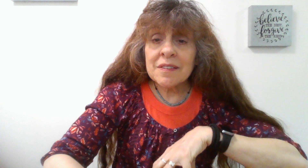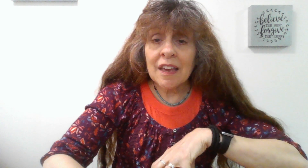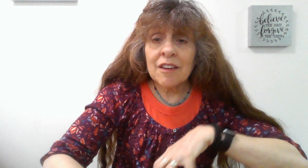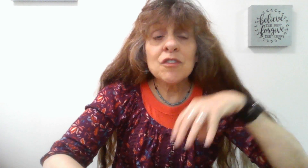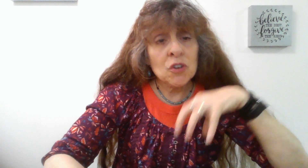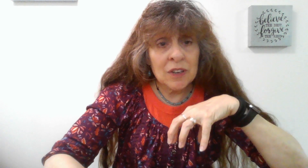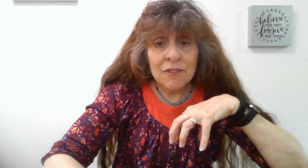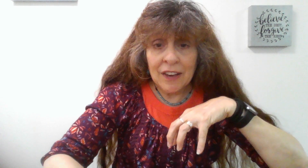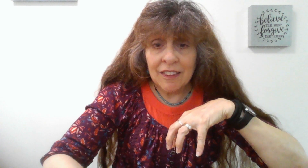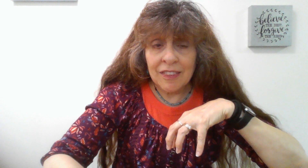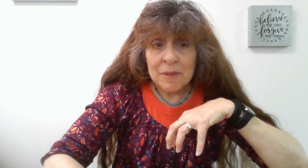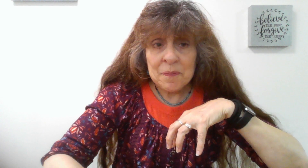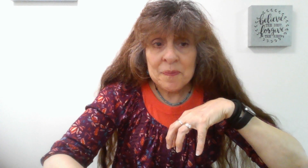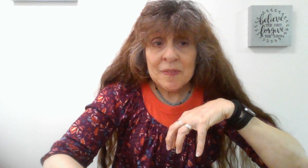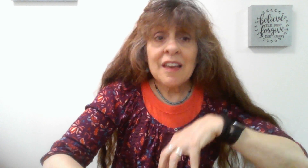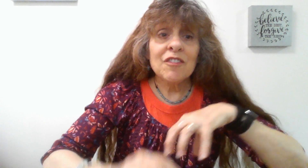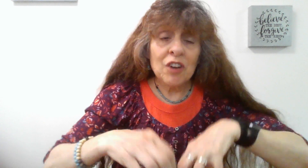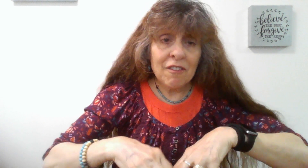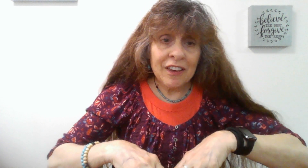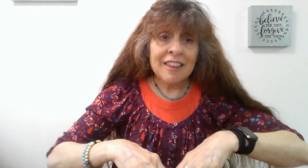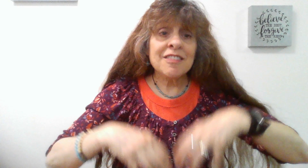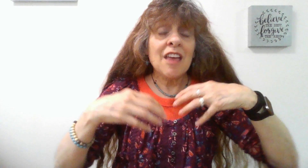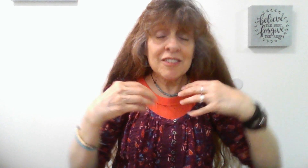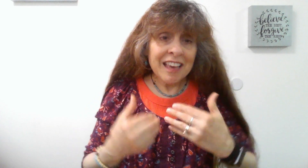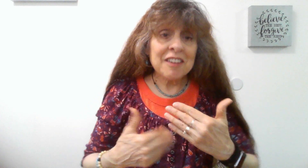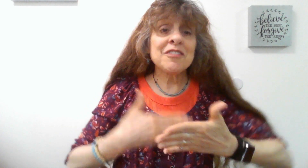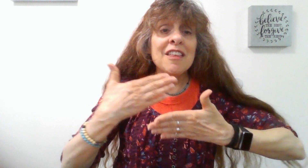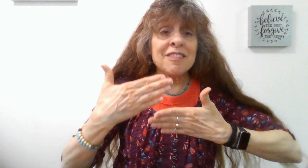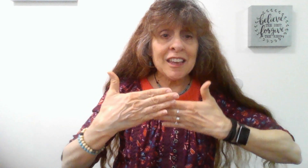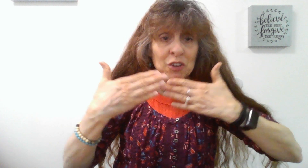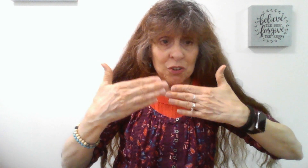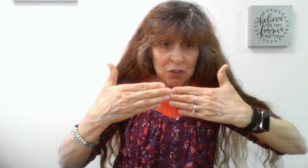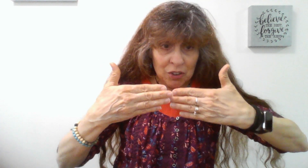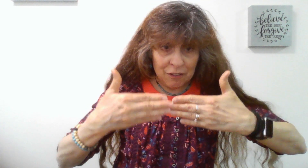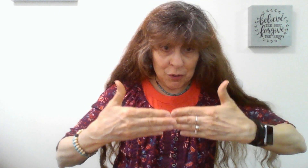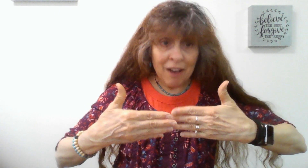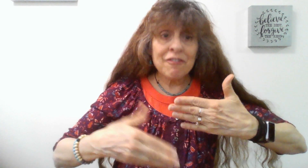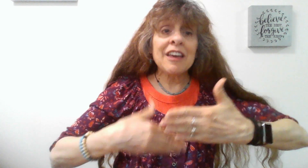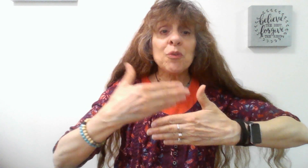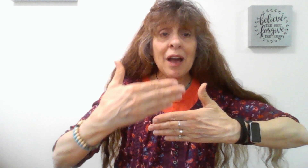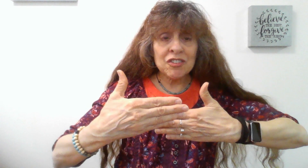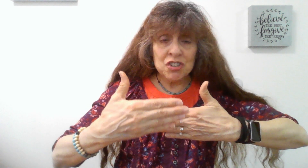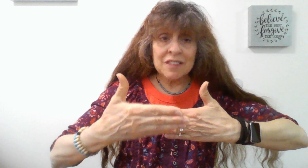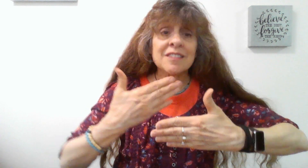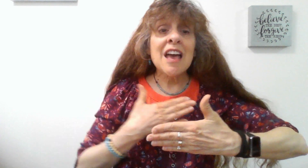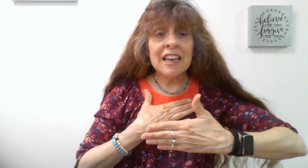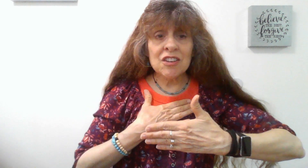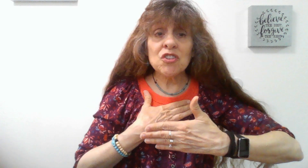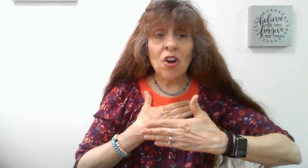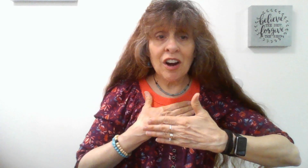saved, you need faith. If you're not saved, then if you have faith, you ask Jesus into your heart